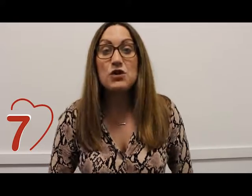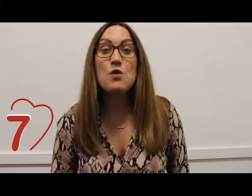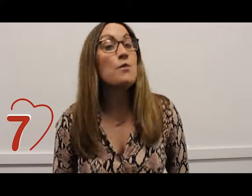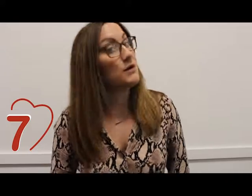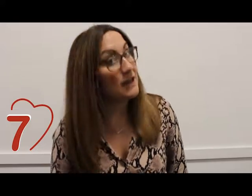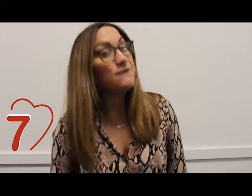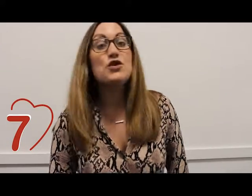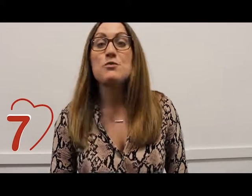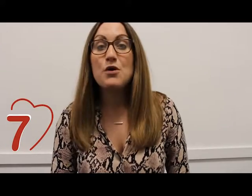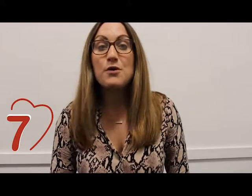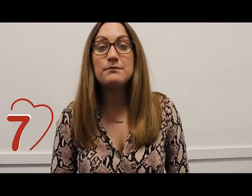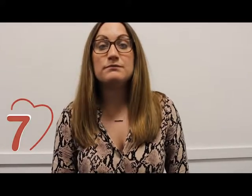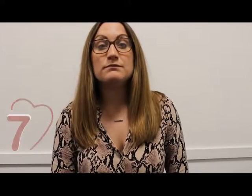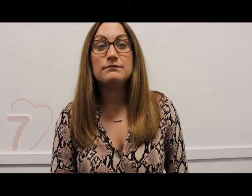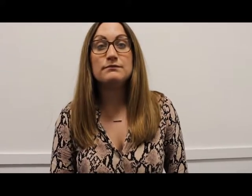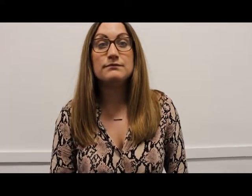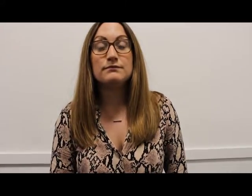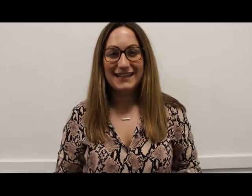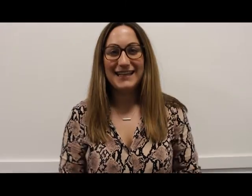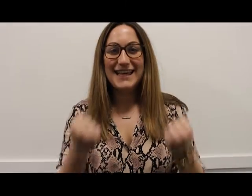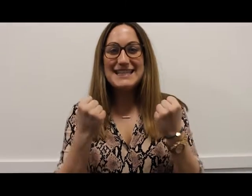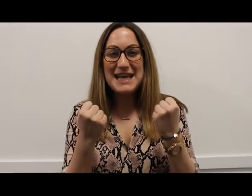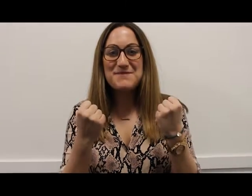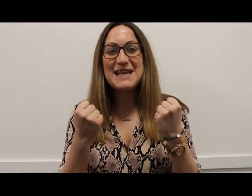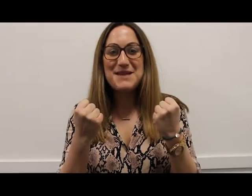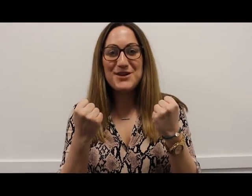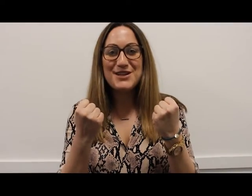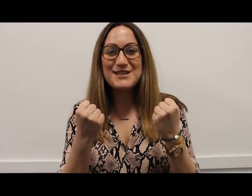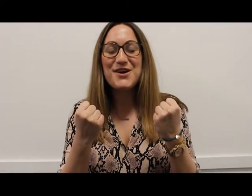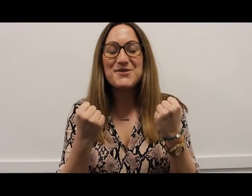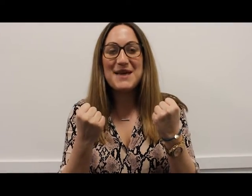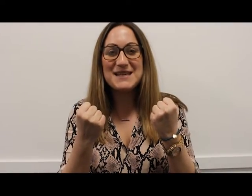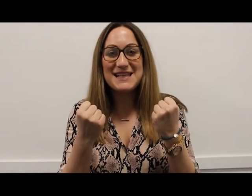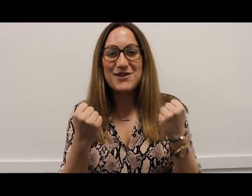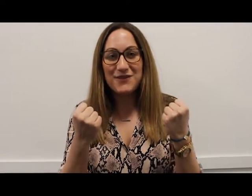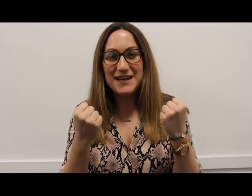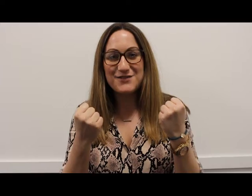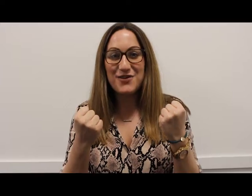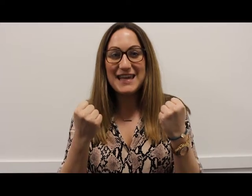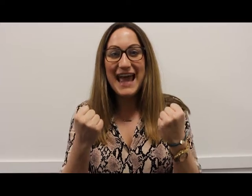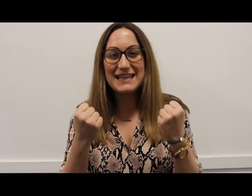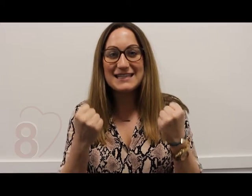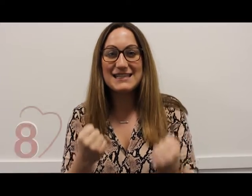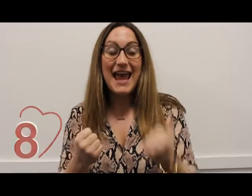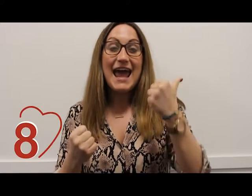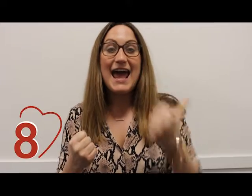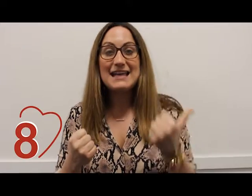you want we'll give you more team team good as gold let me see your fingers roll the eights 8